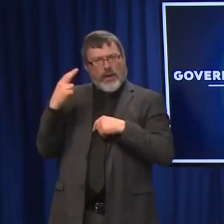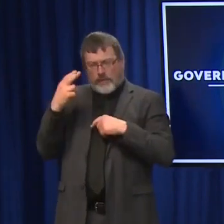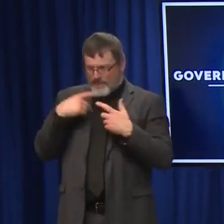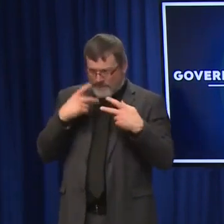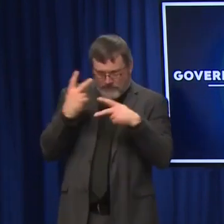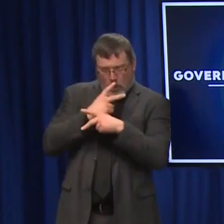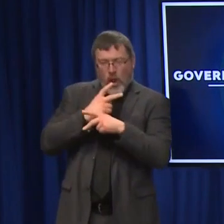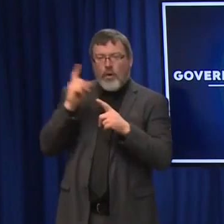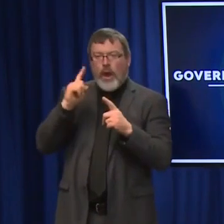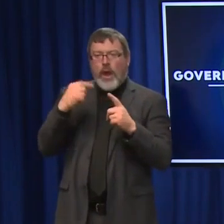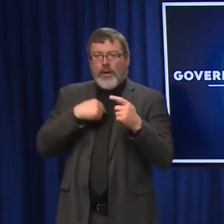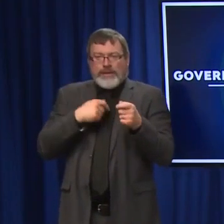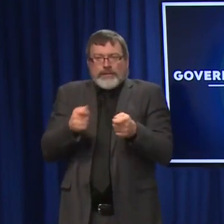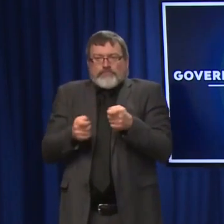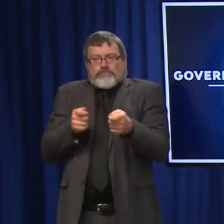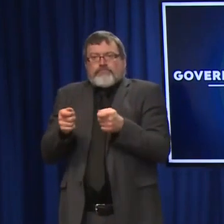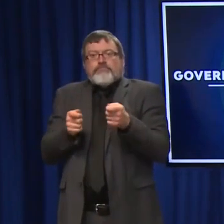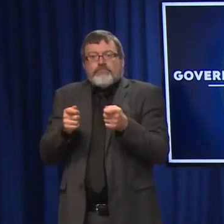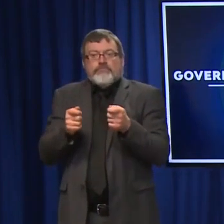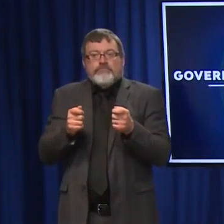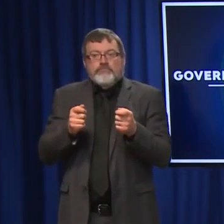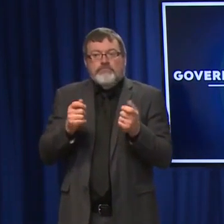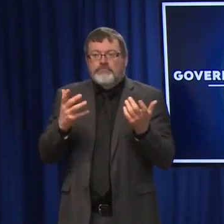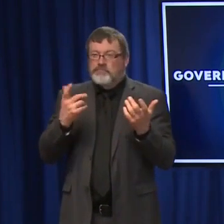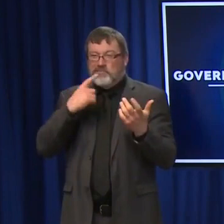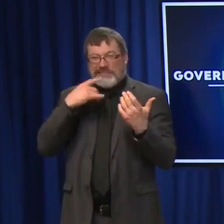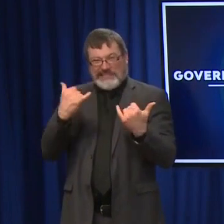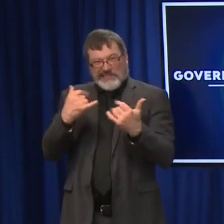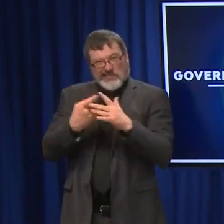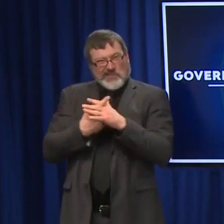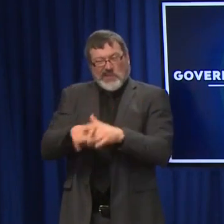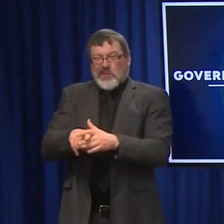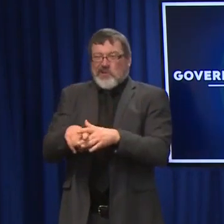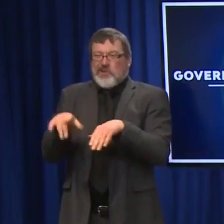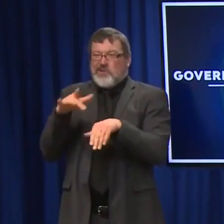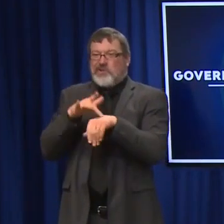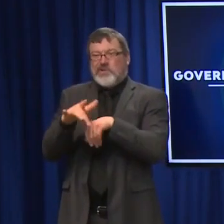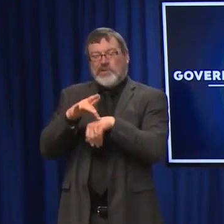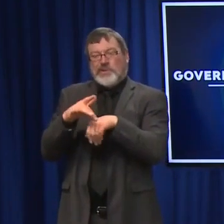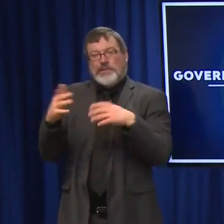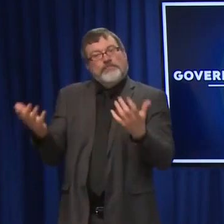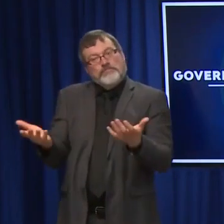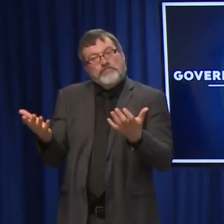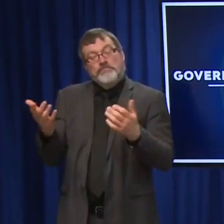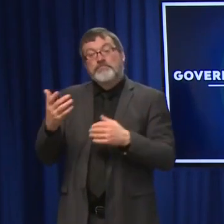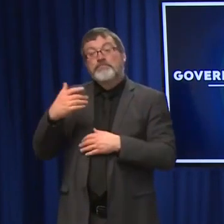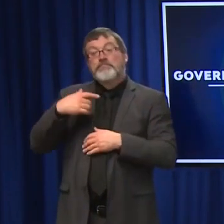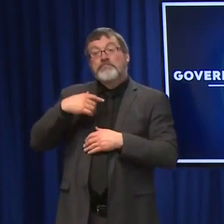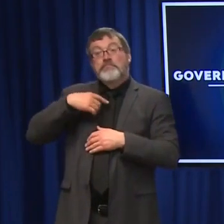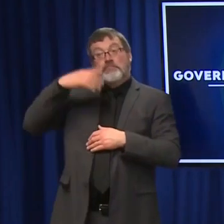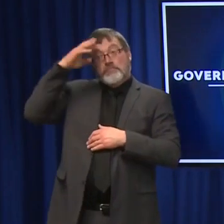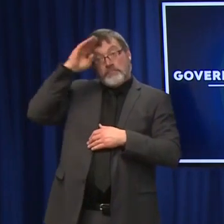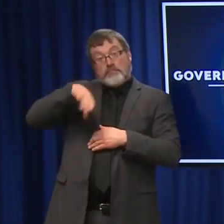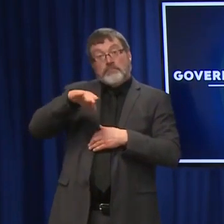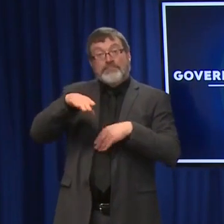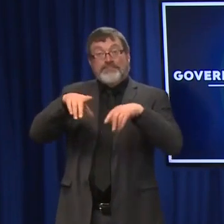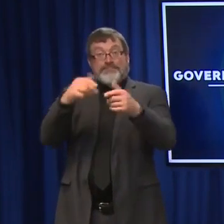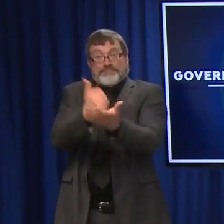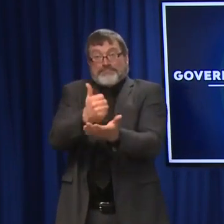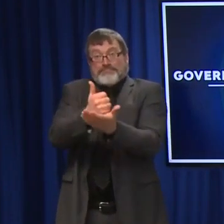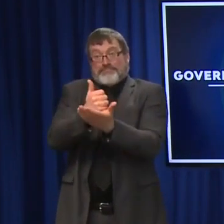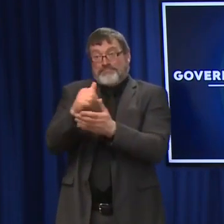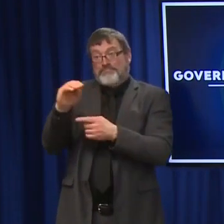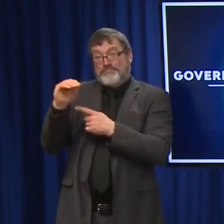still a bit unknown because it's so early on. We do know that or at least have a sense that a lot of the monoclonal antibodies may not work. The current ones